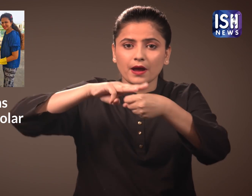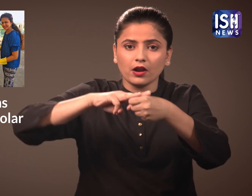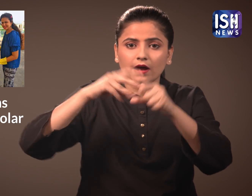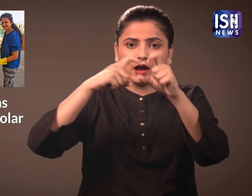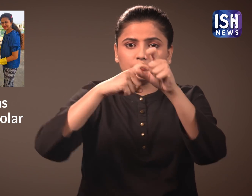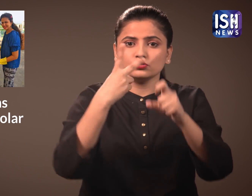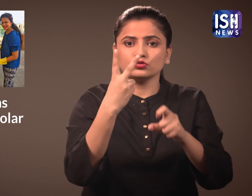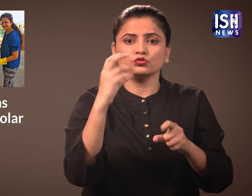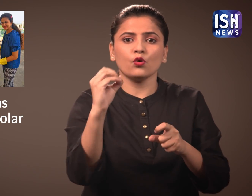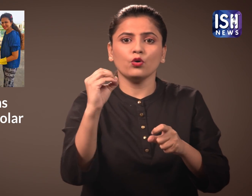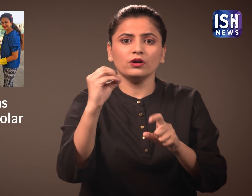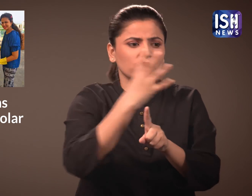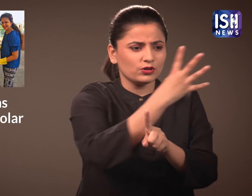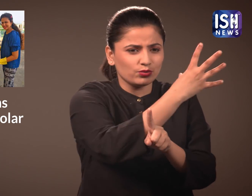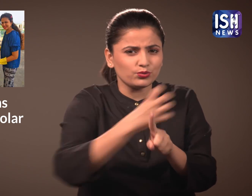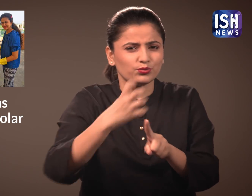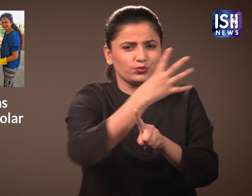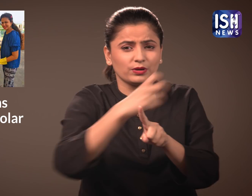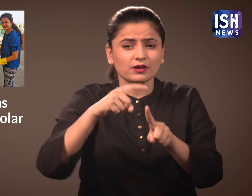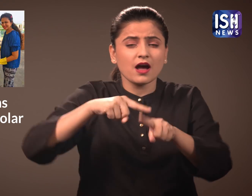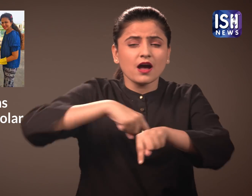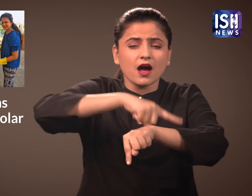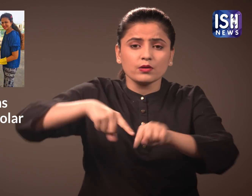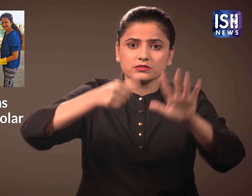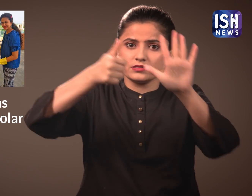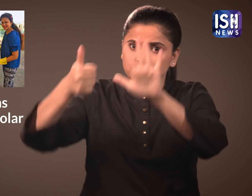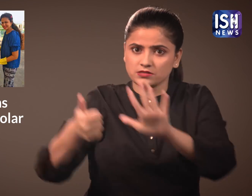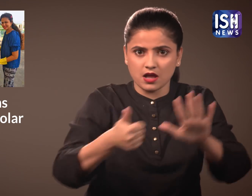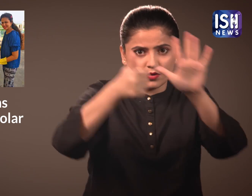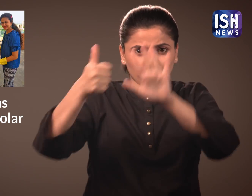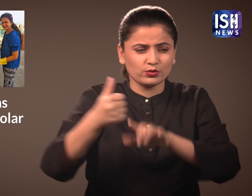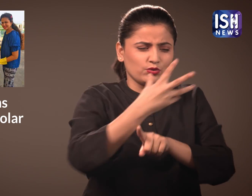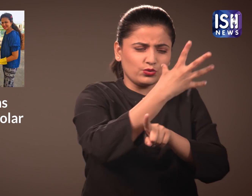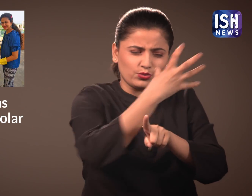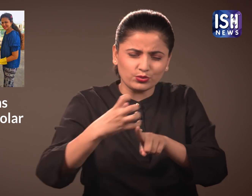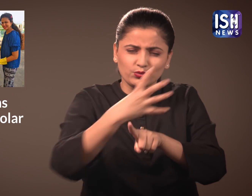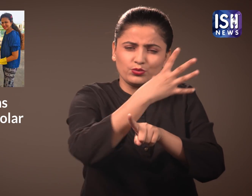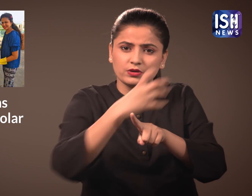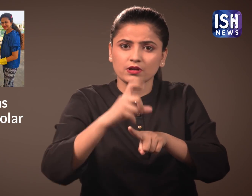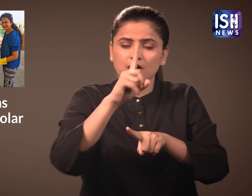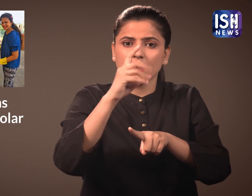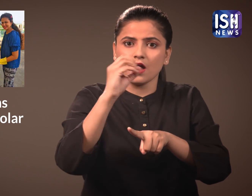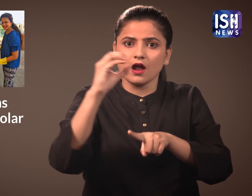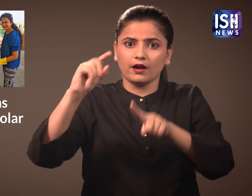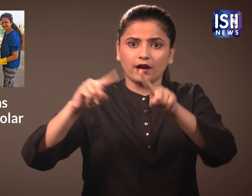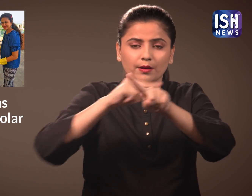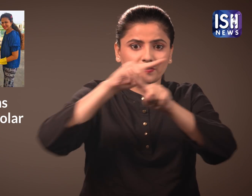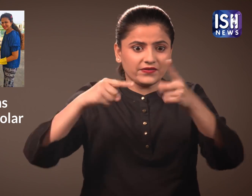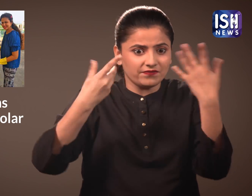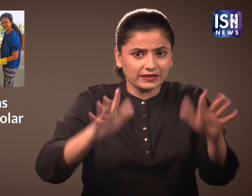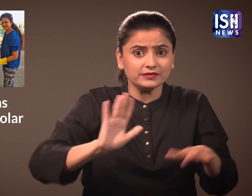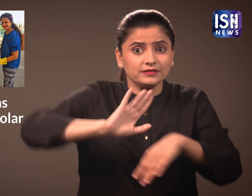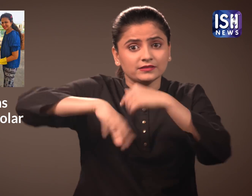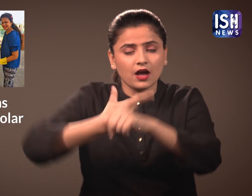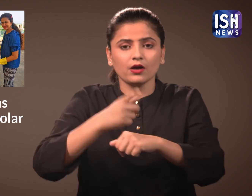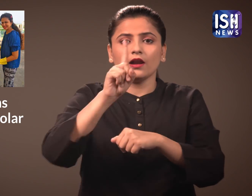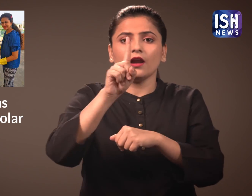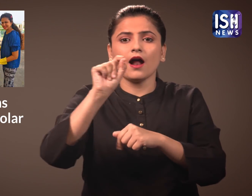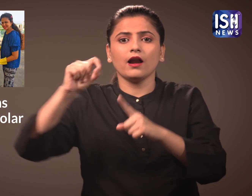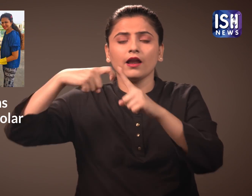The car is Mahindra E20. When charged 6 hours on a 100% battery, it can drive